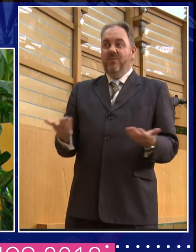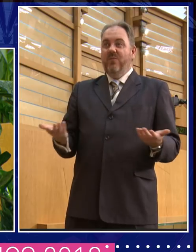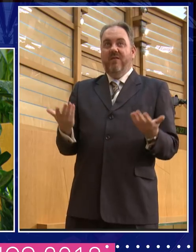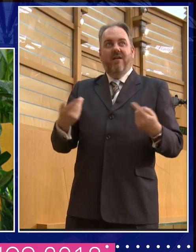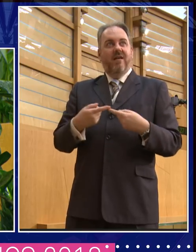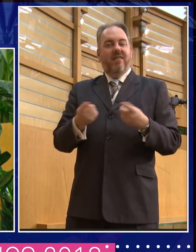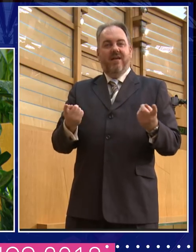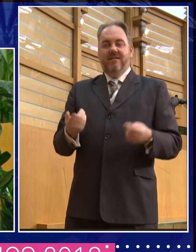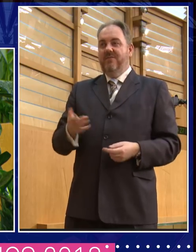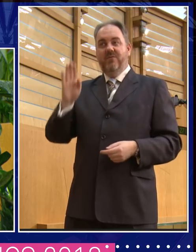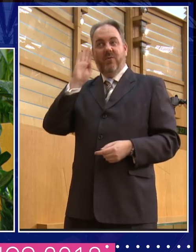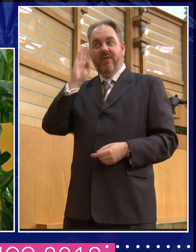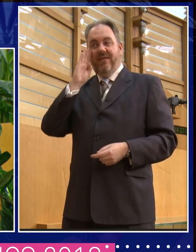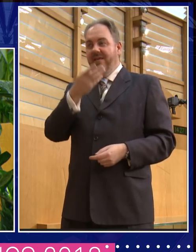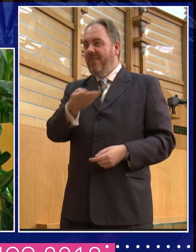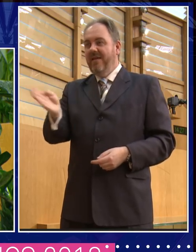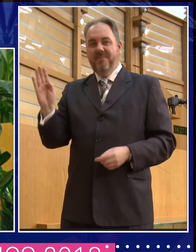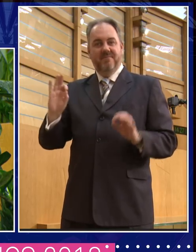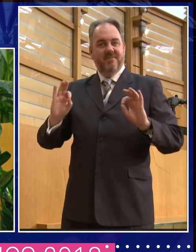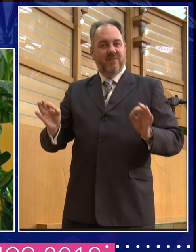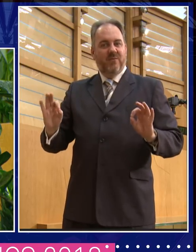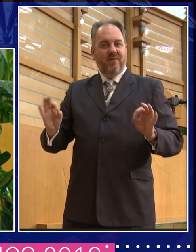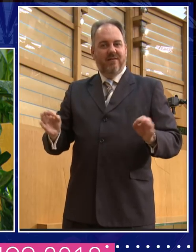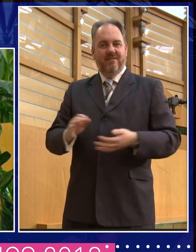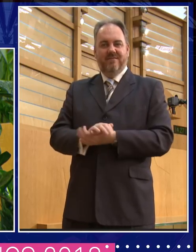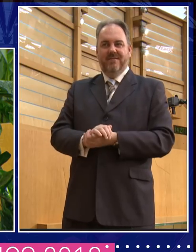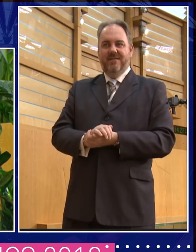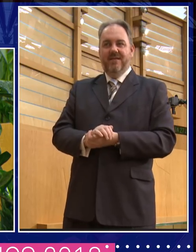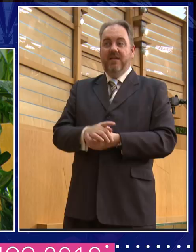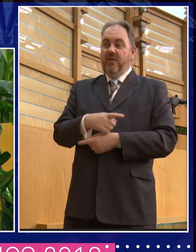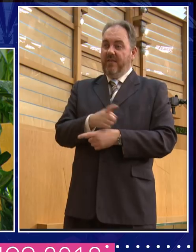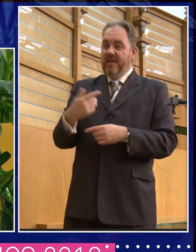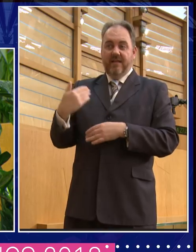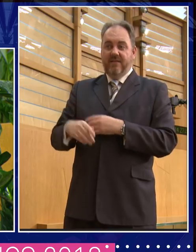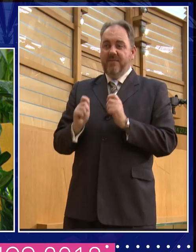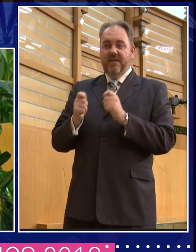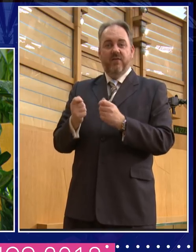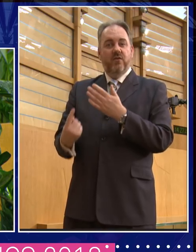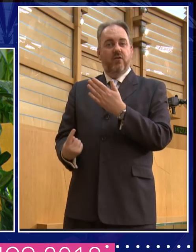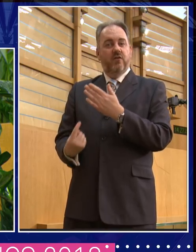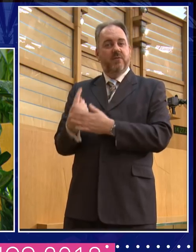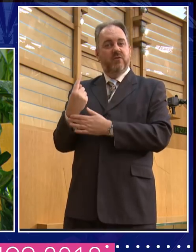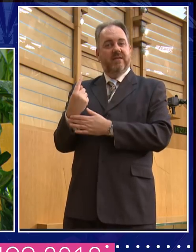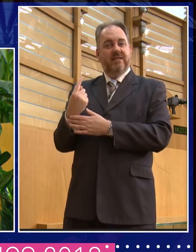hear them. And it's also the issue whether they get a chance to change the world.